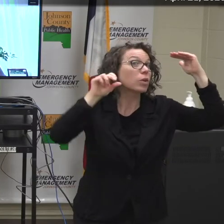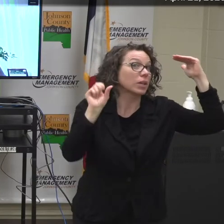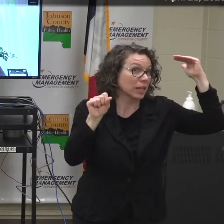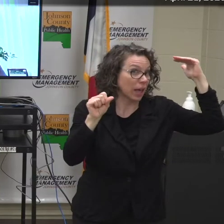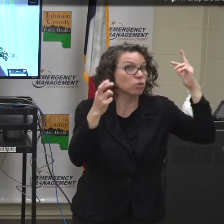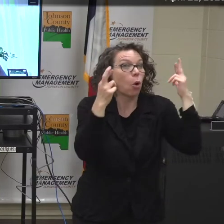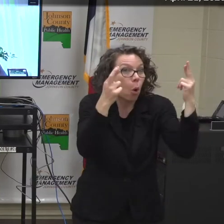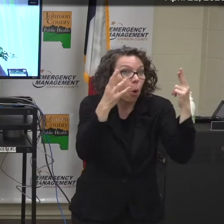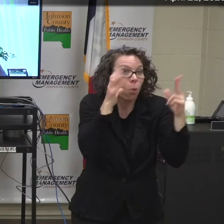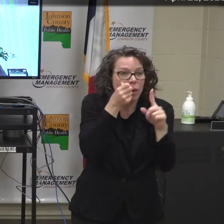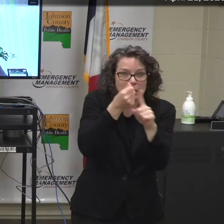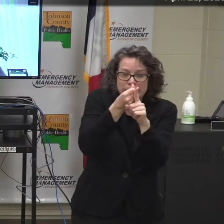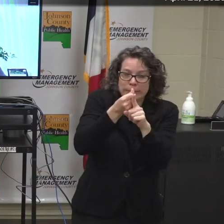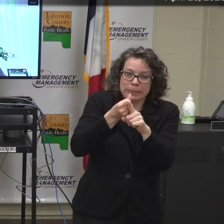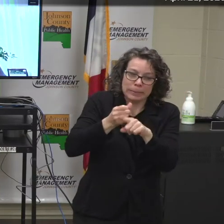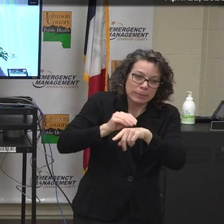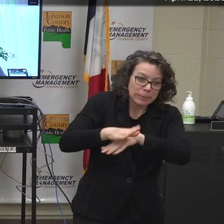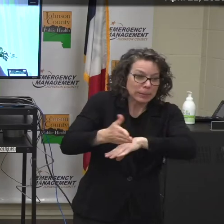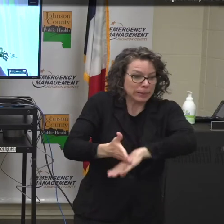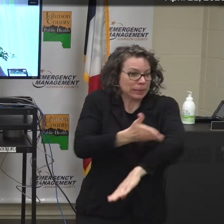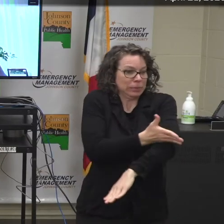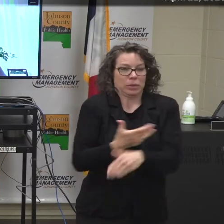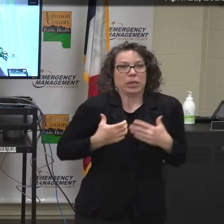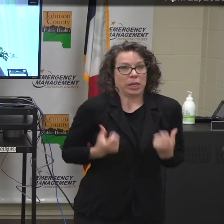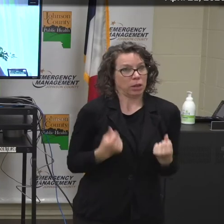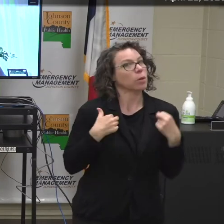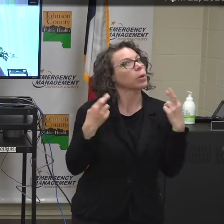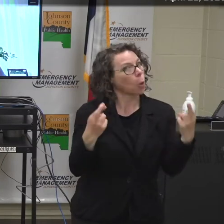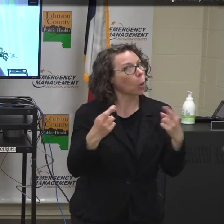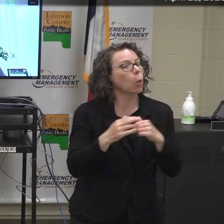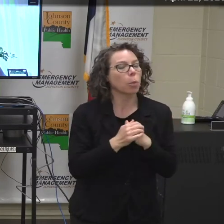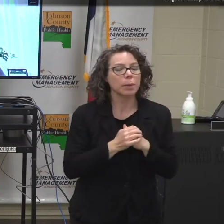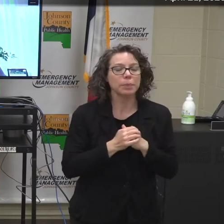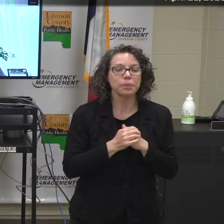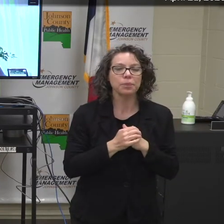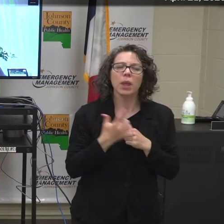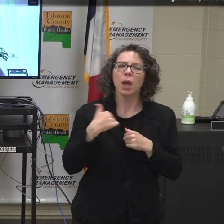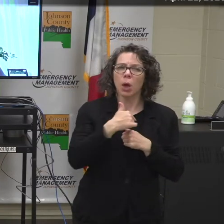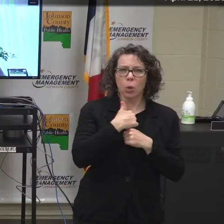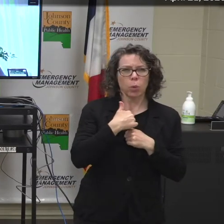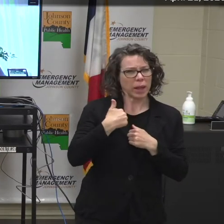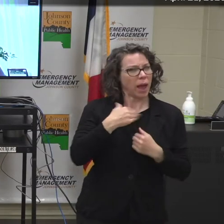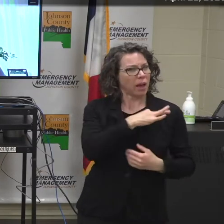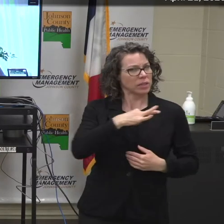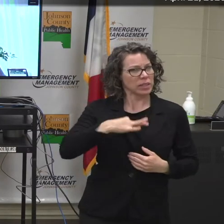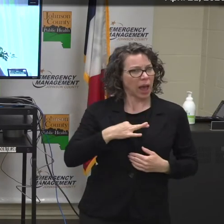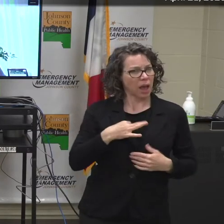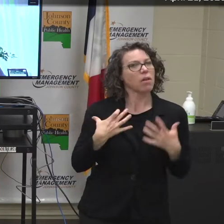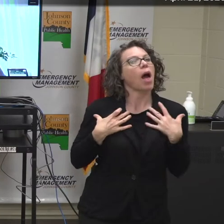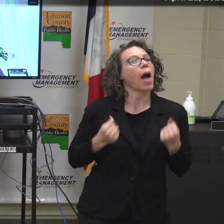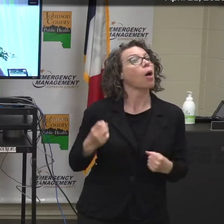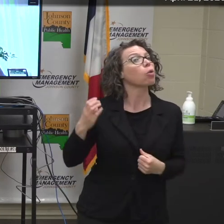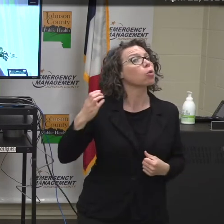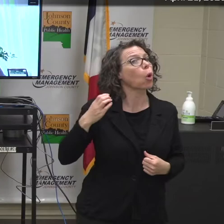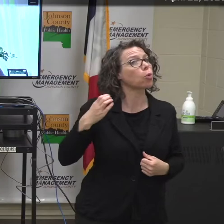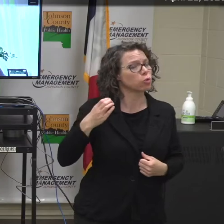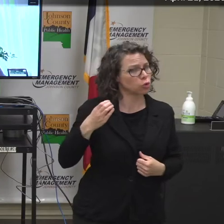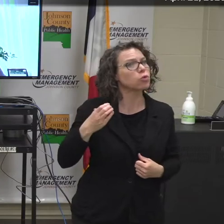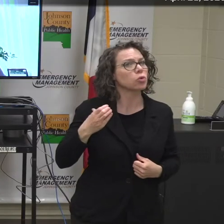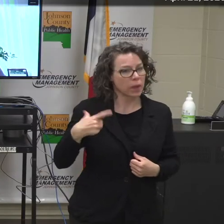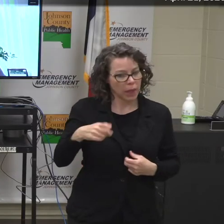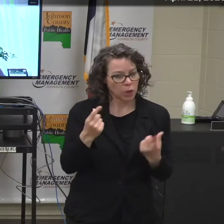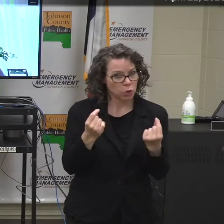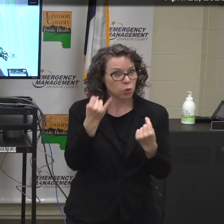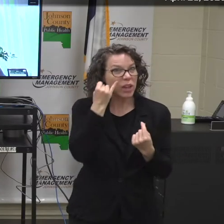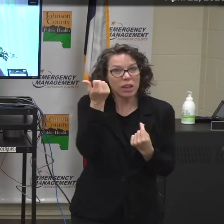that this will make a difference for some of our patients. Our health coaches, who typically follow up and are still following up with all of the patients